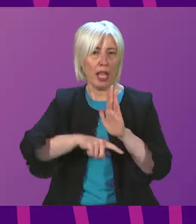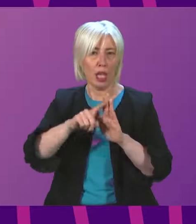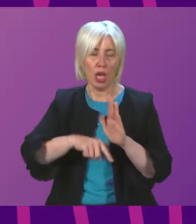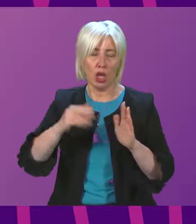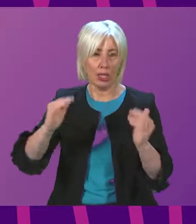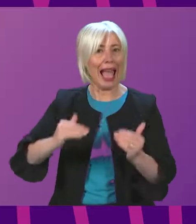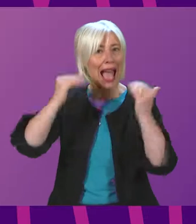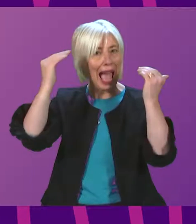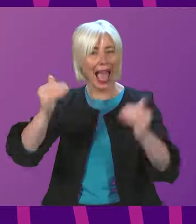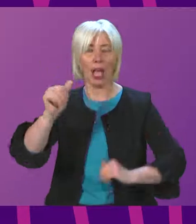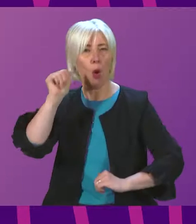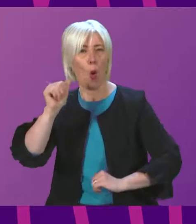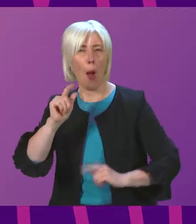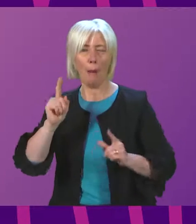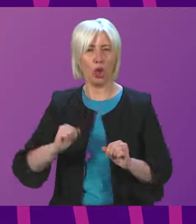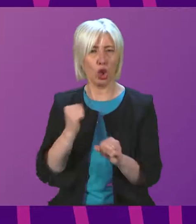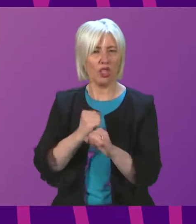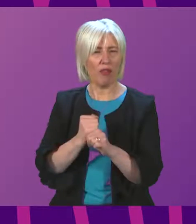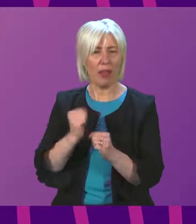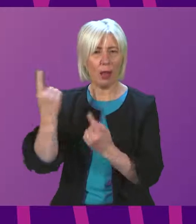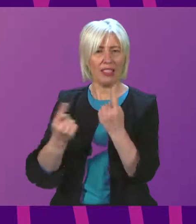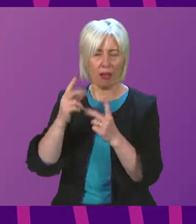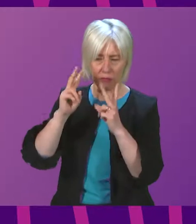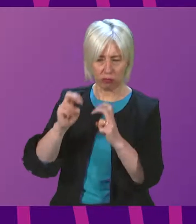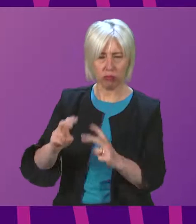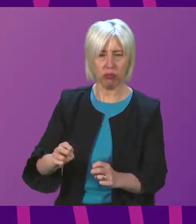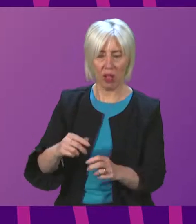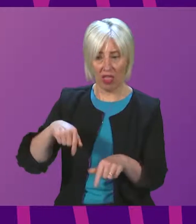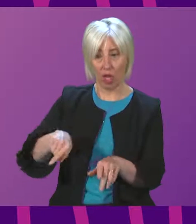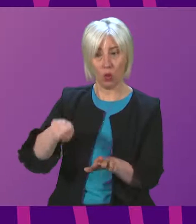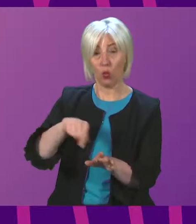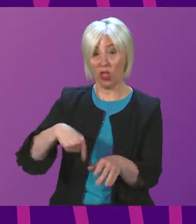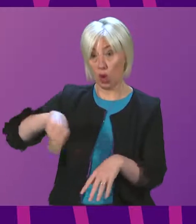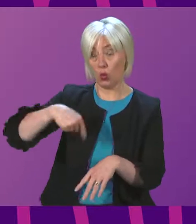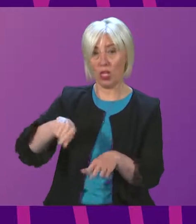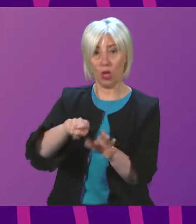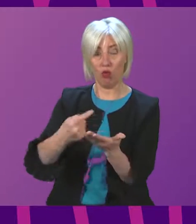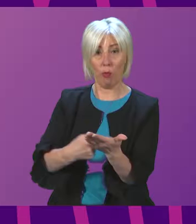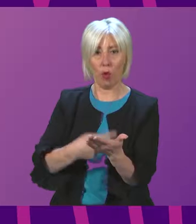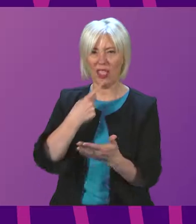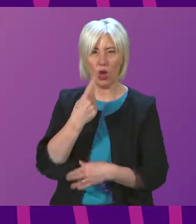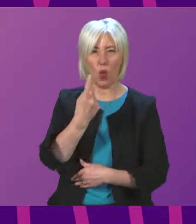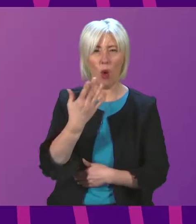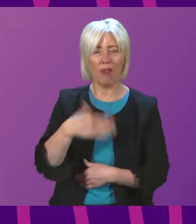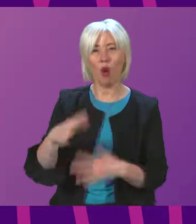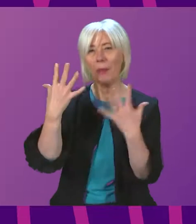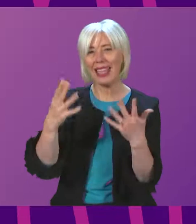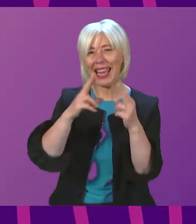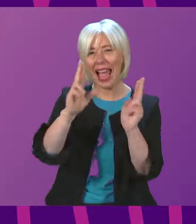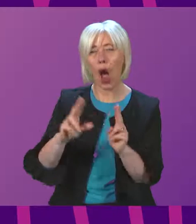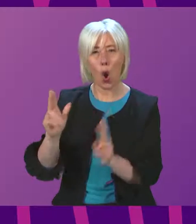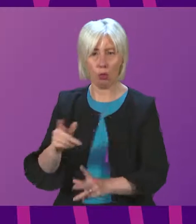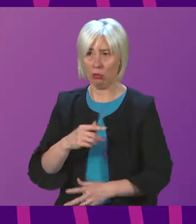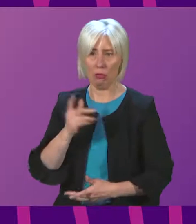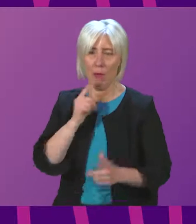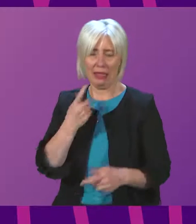now high. However, the Scottish Government's own evaluation report published this week shows that just one in ten households are